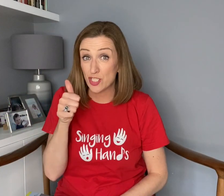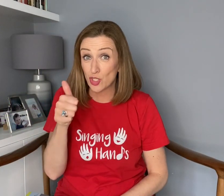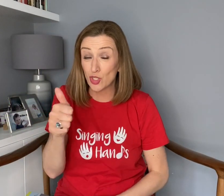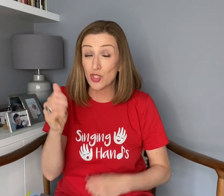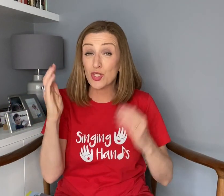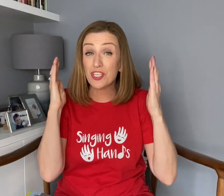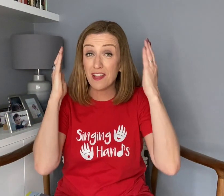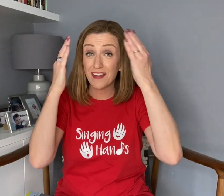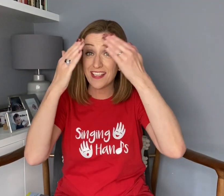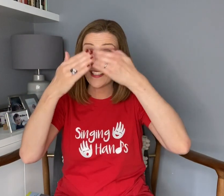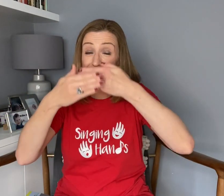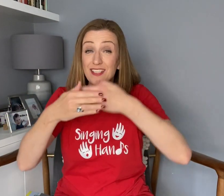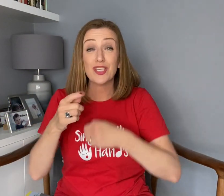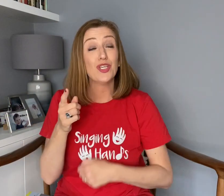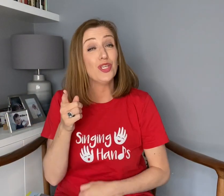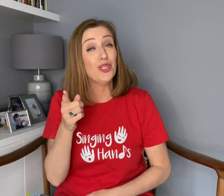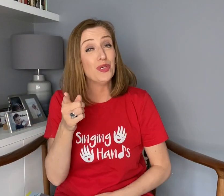good night, you.